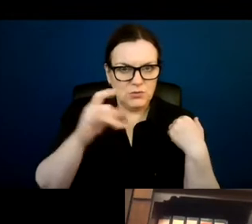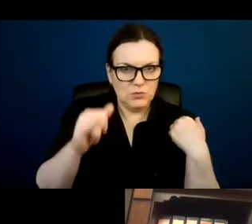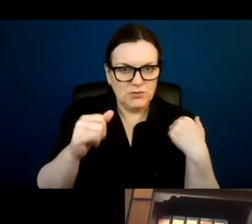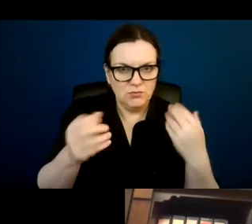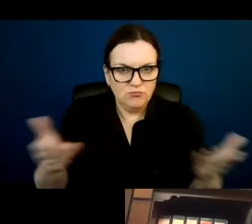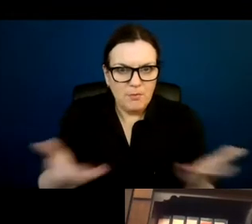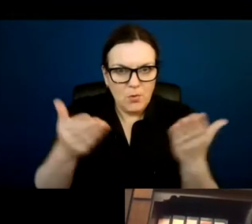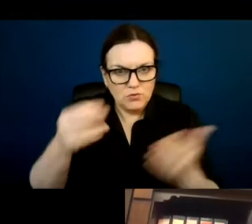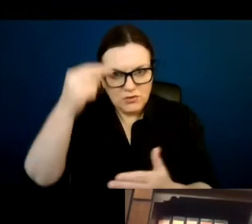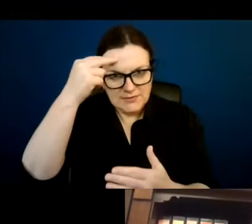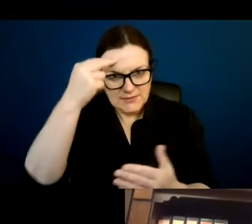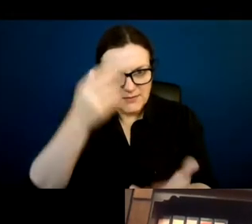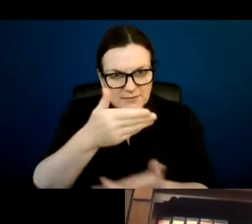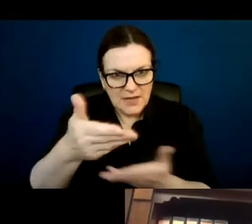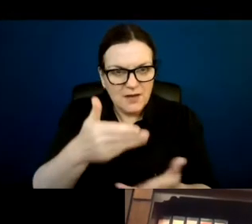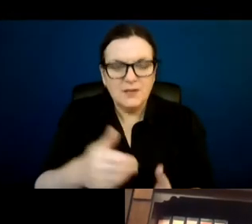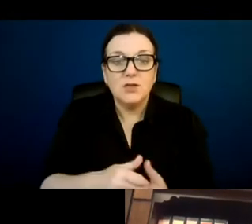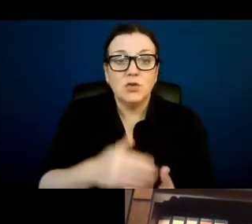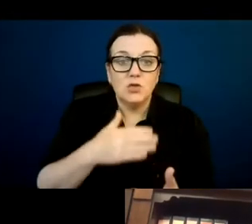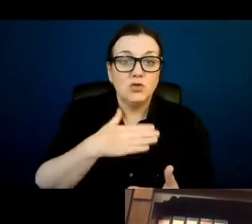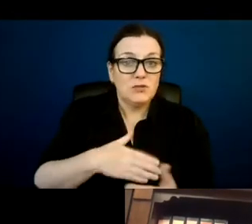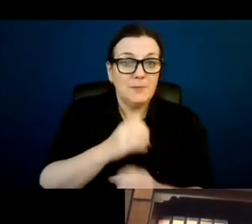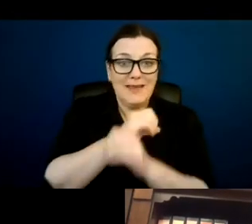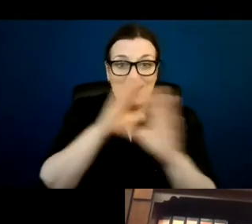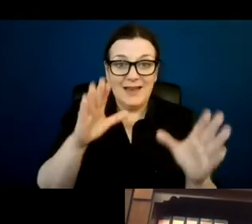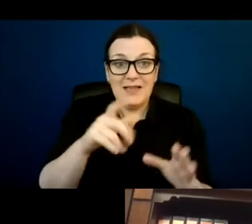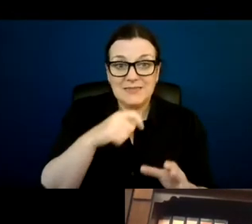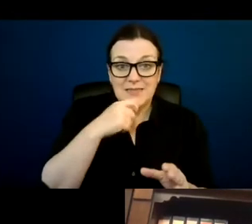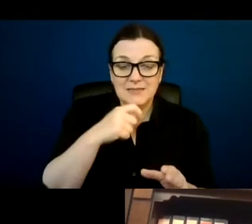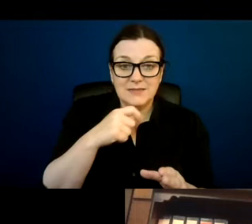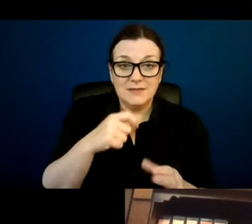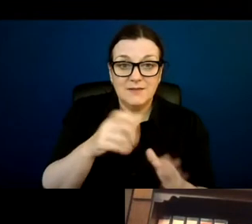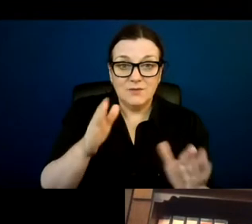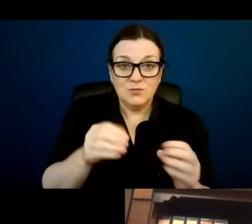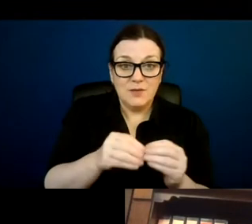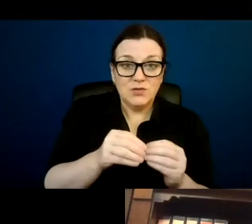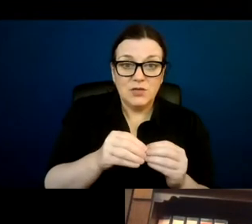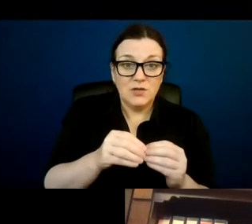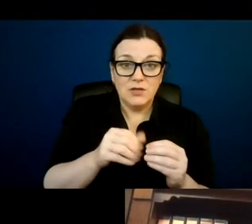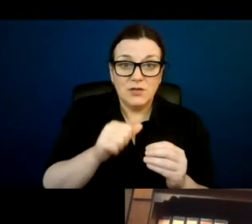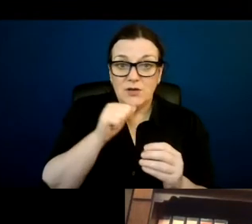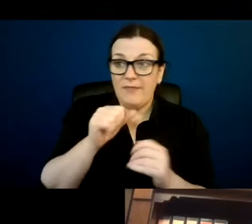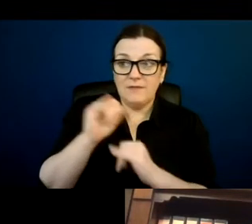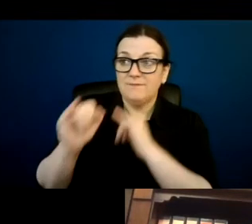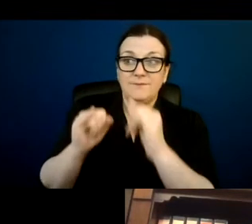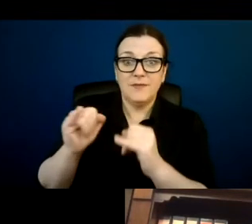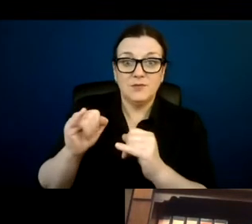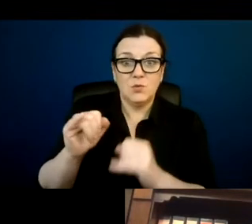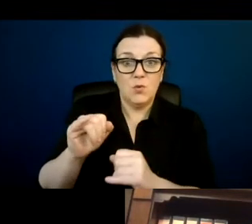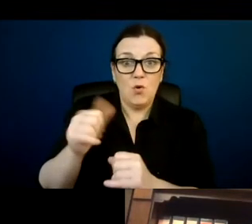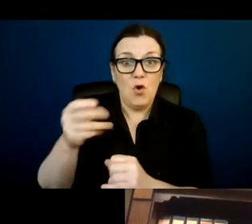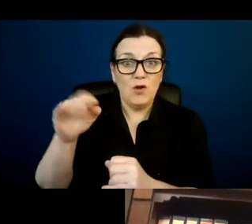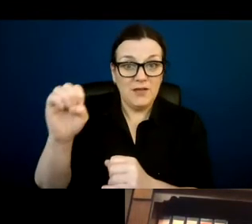continuing the dialogue around that. Well, just to be saying, to be clear, and I did try and signal it earlier. This wasn't a coders attack as on your or the DSS. I mean,